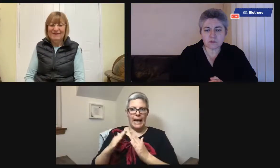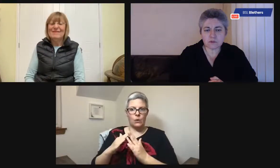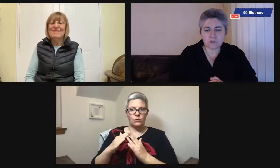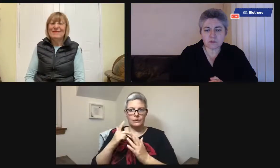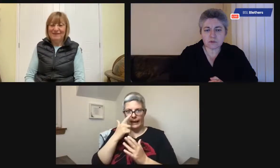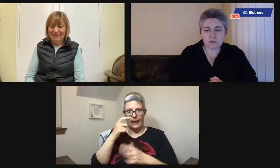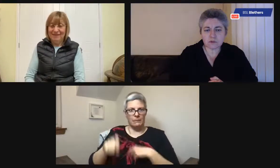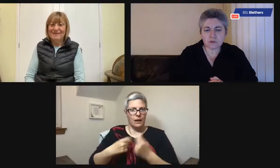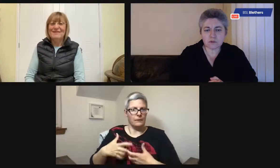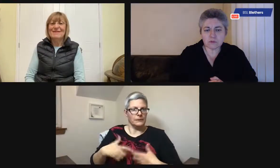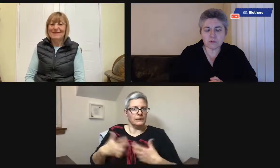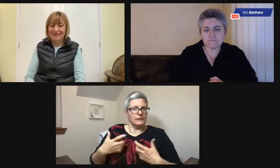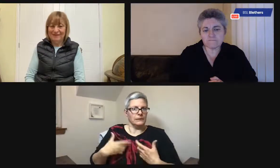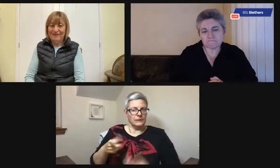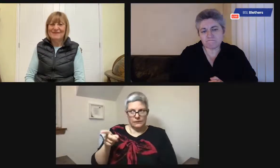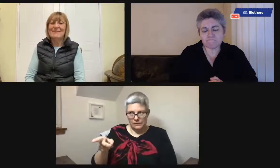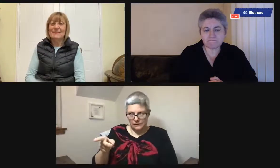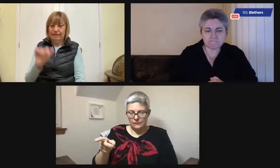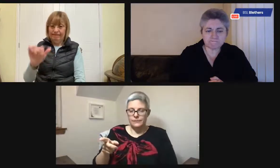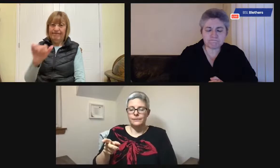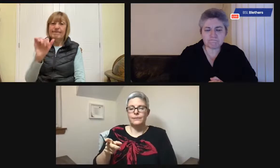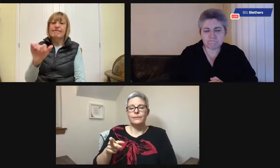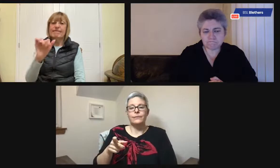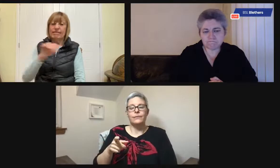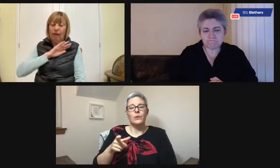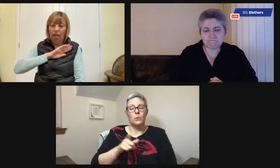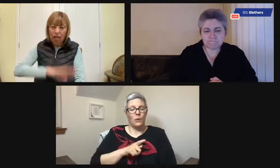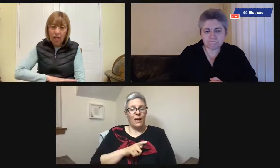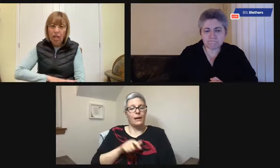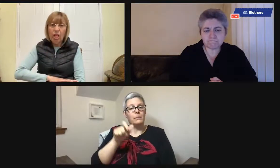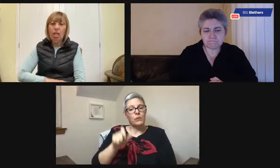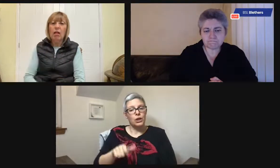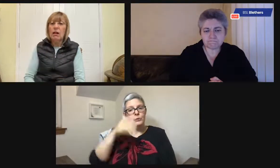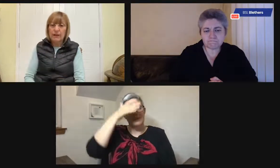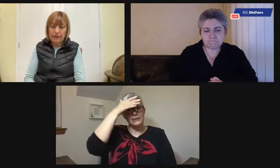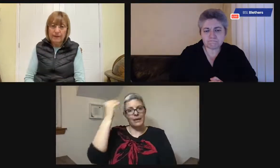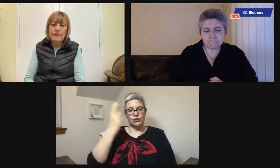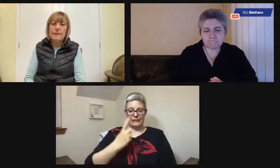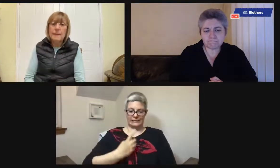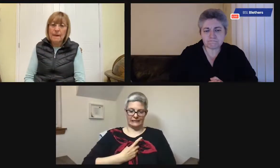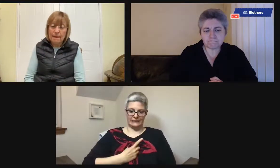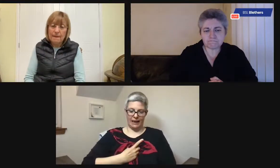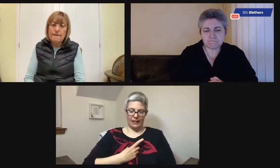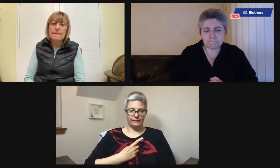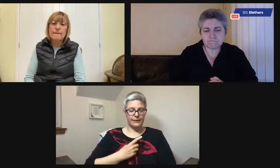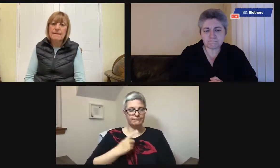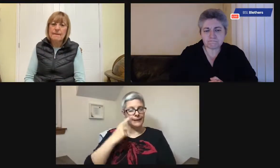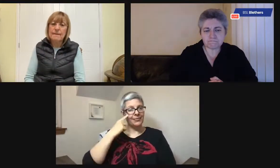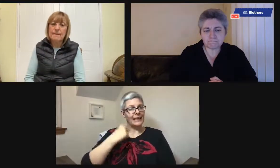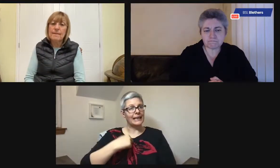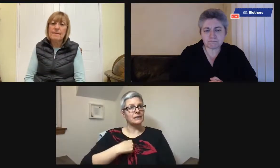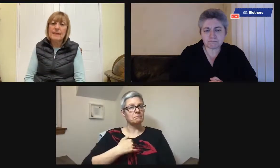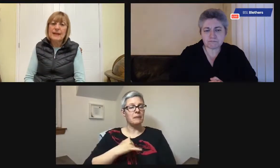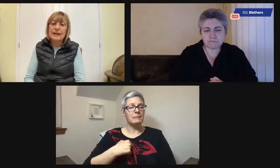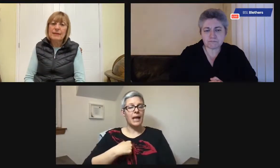old person? And who is that old person in my home? So the person with dementia